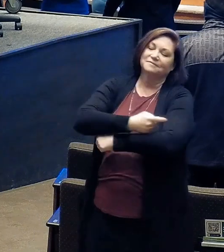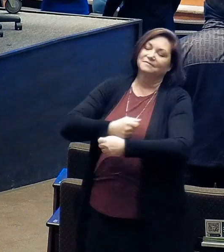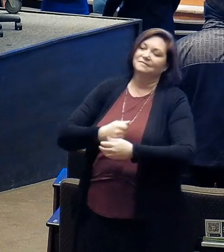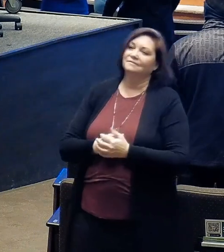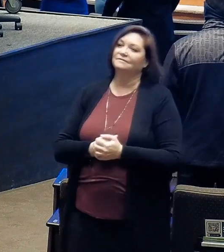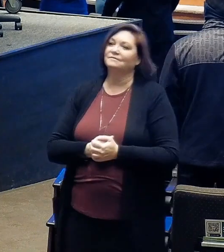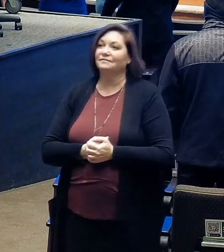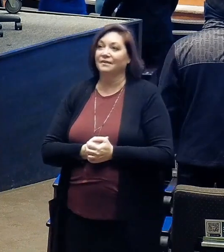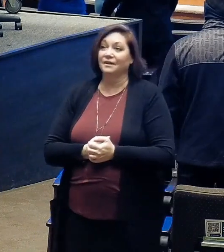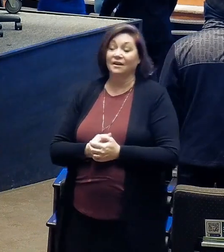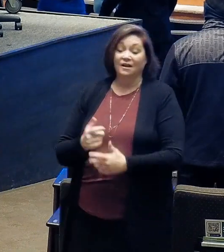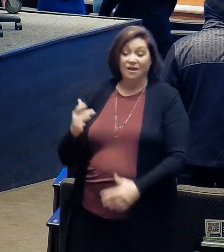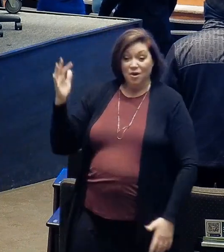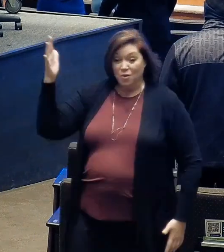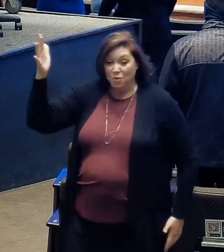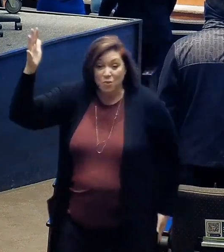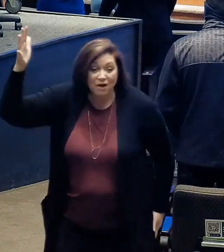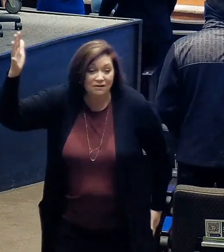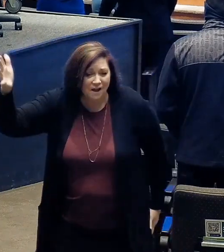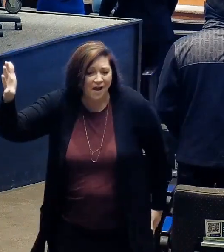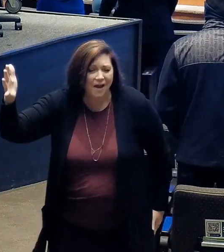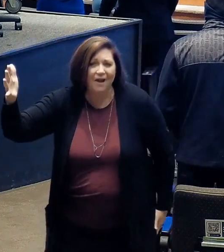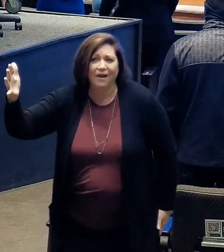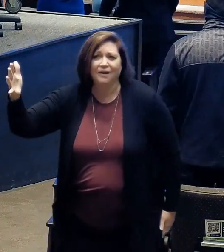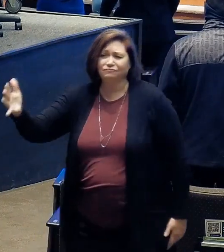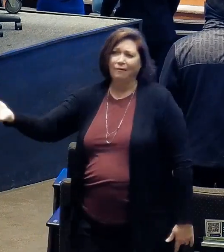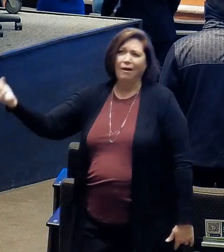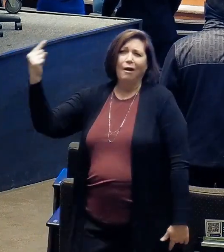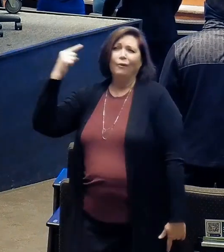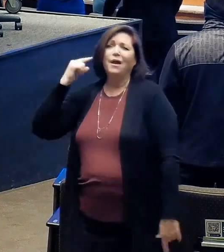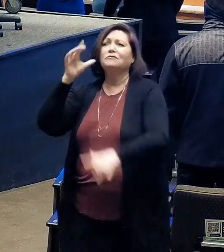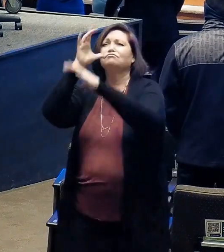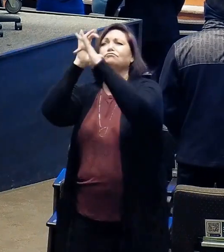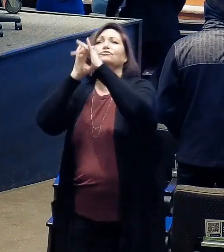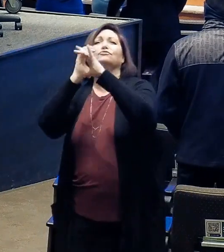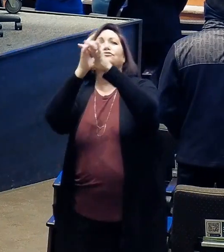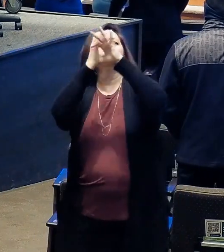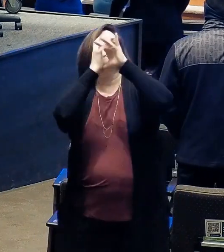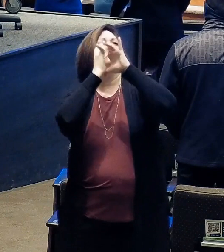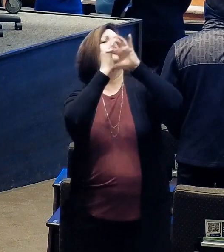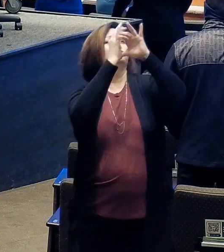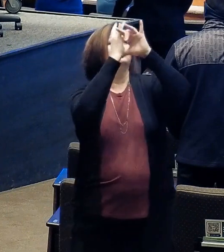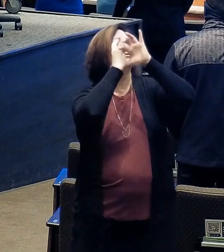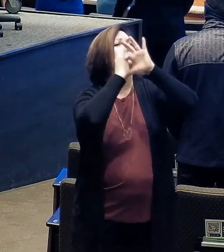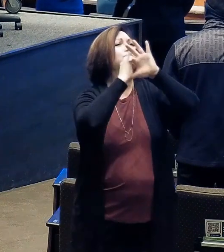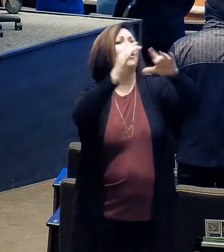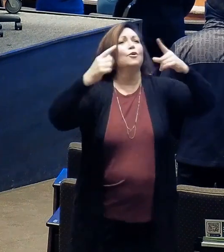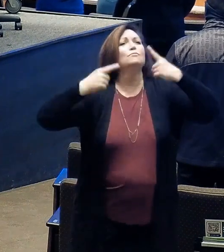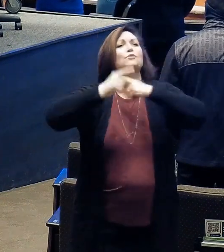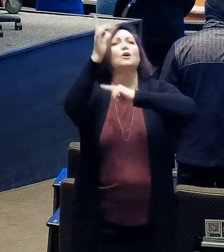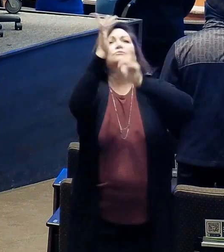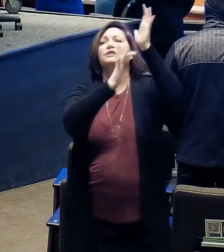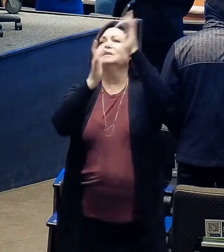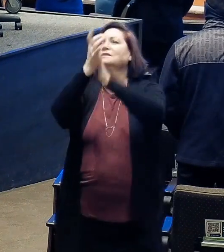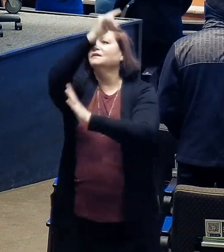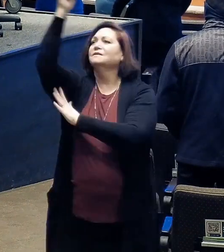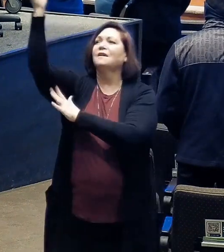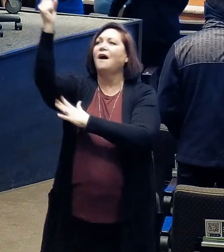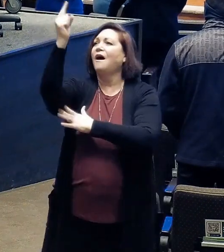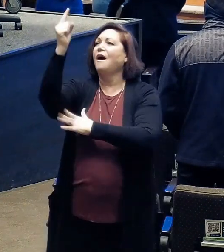One day the trumpet will sound for his coming. One day